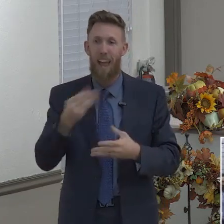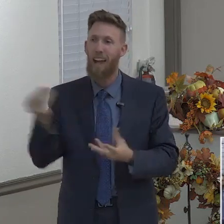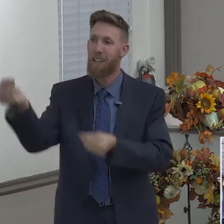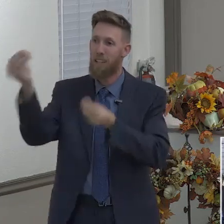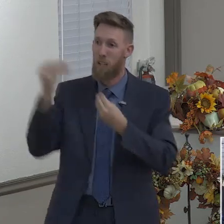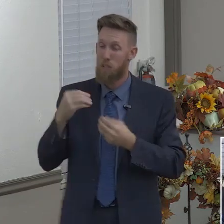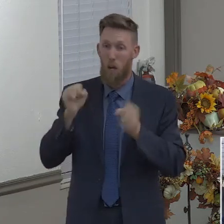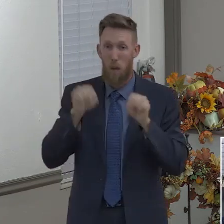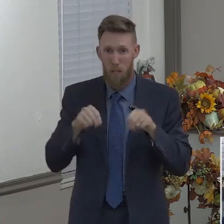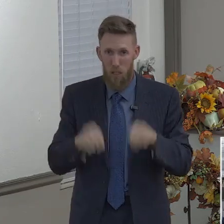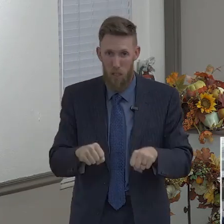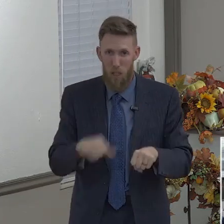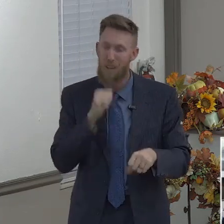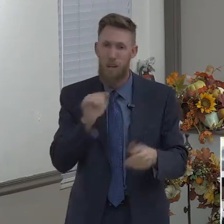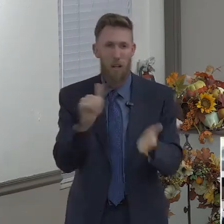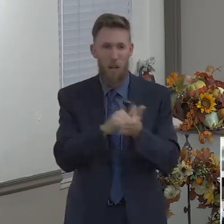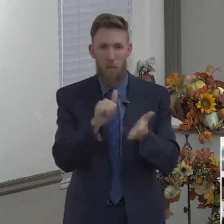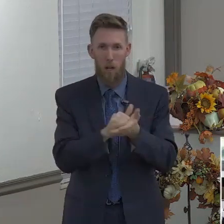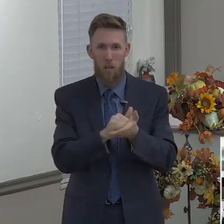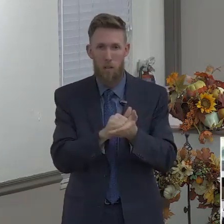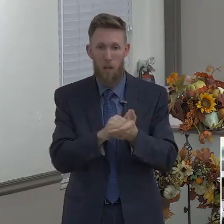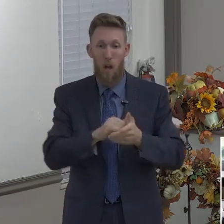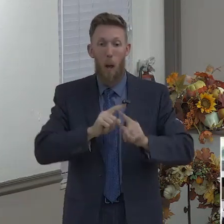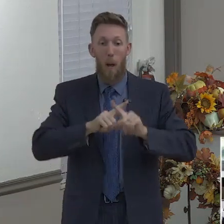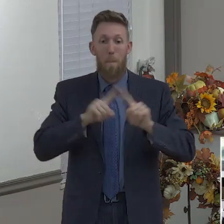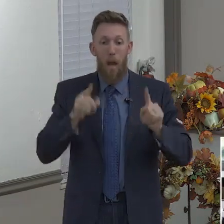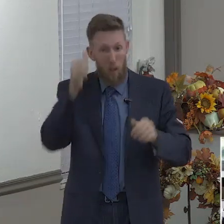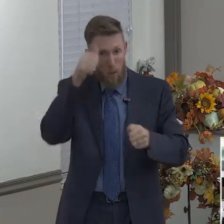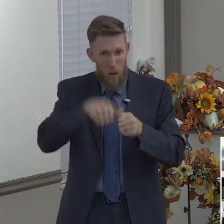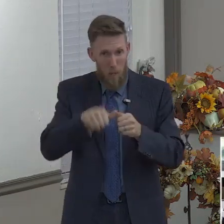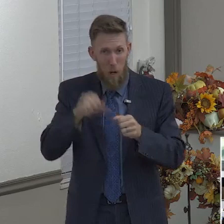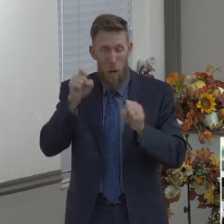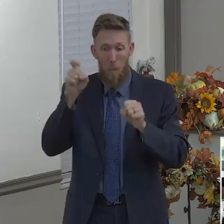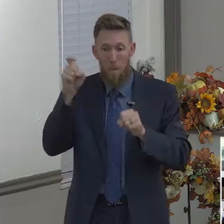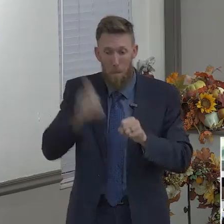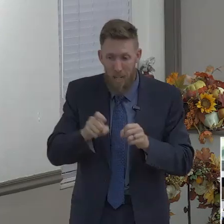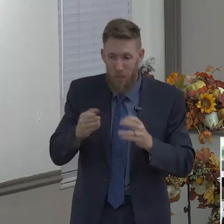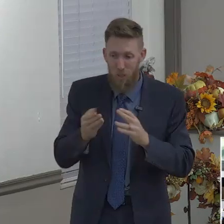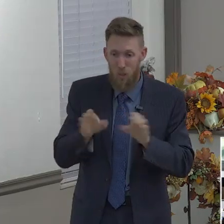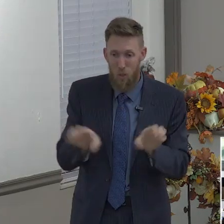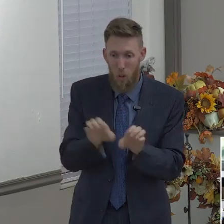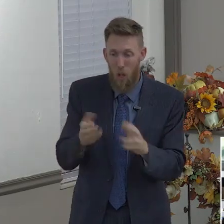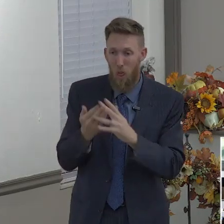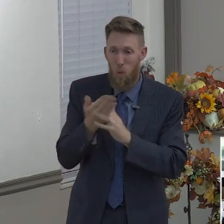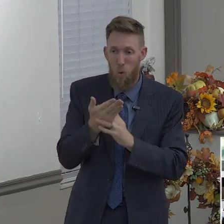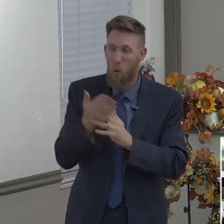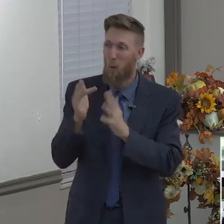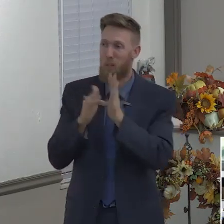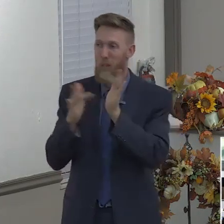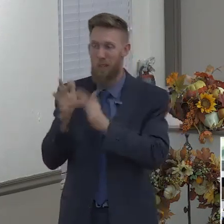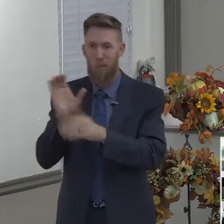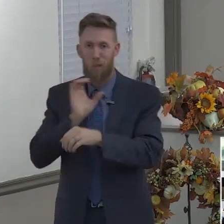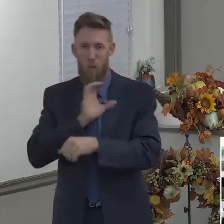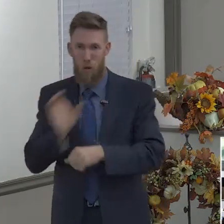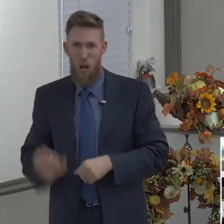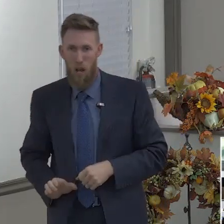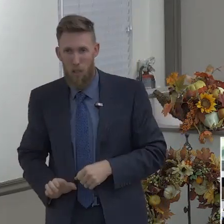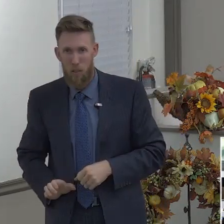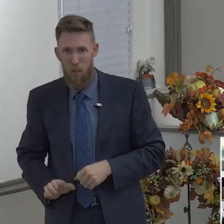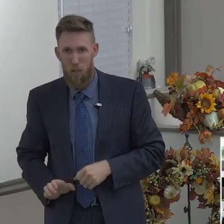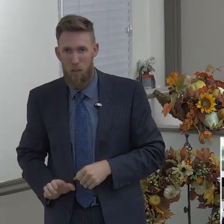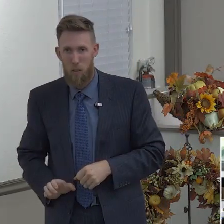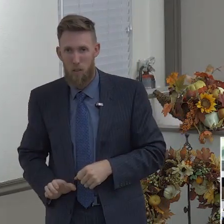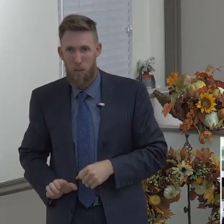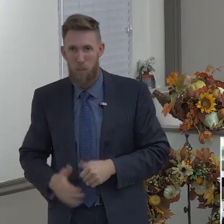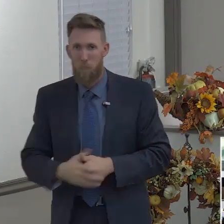through Jesus Christ, but God's not going to call us to something with the sole purpose of us failing. He gives us